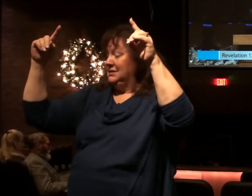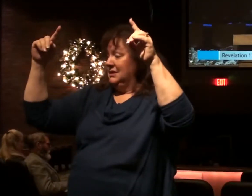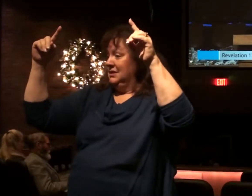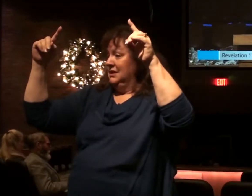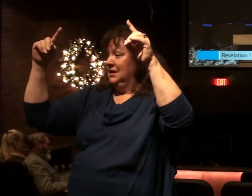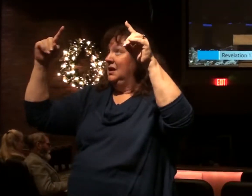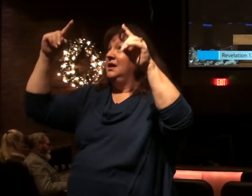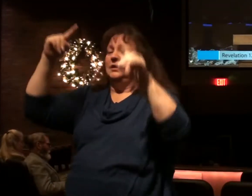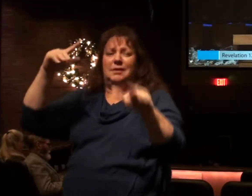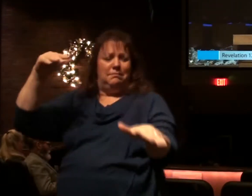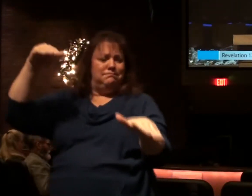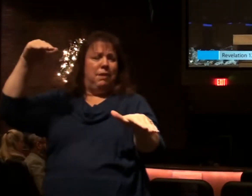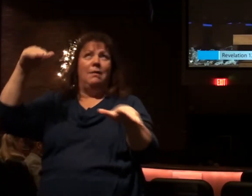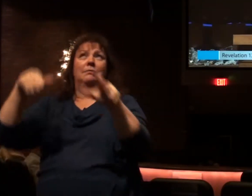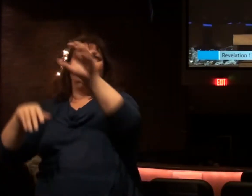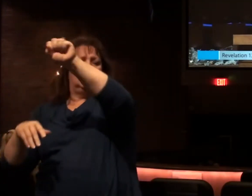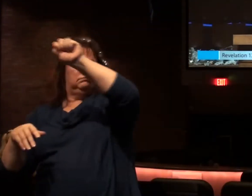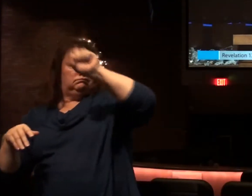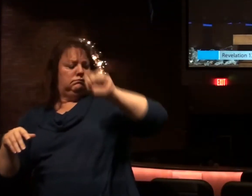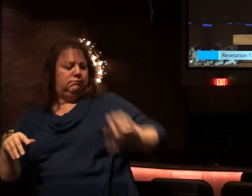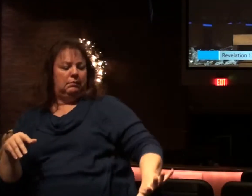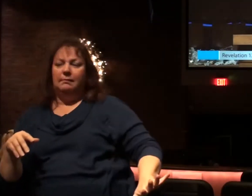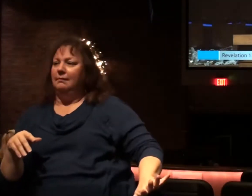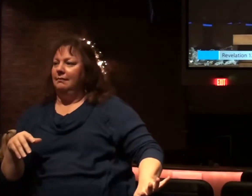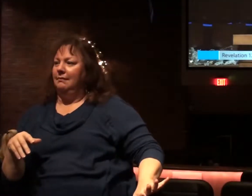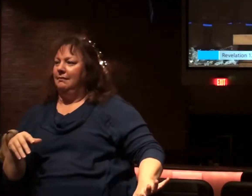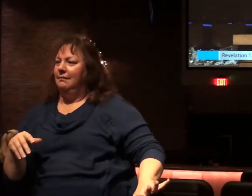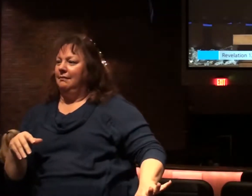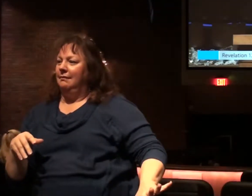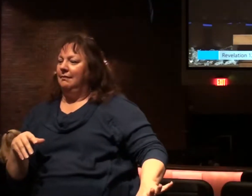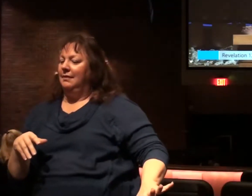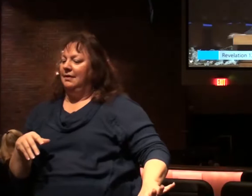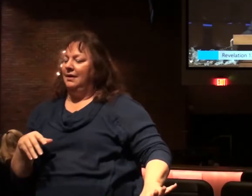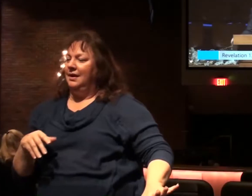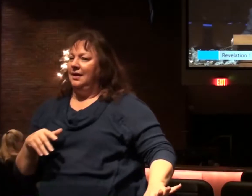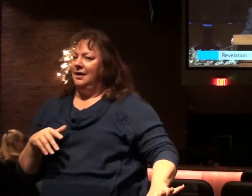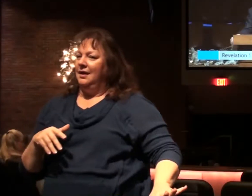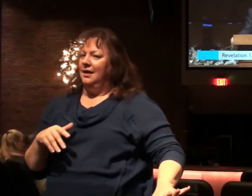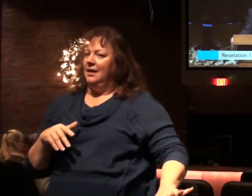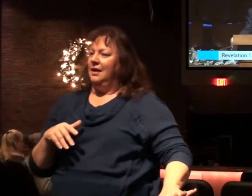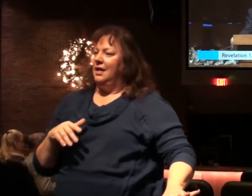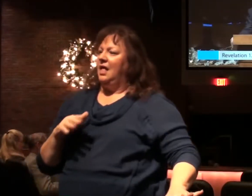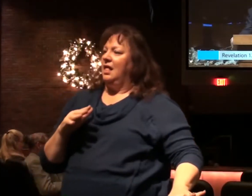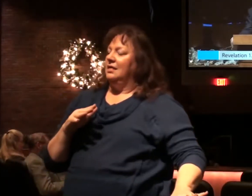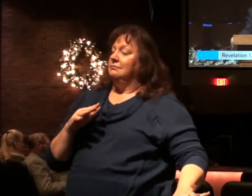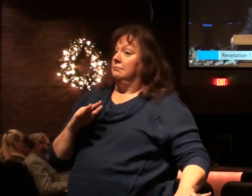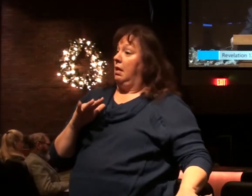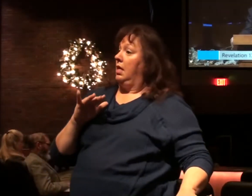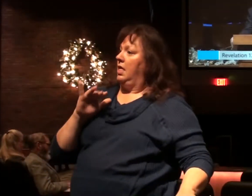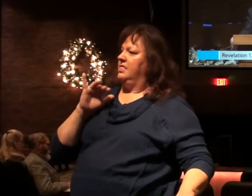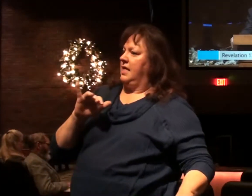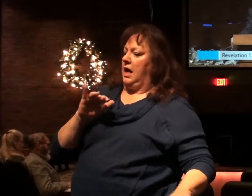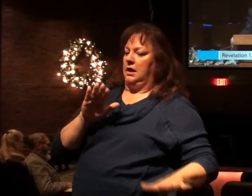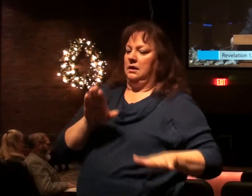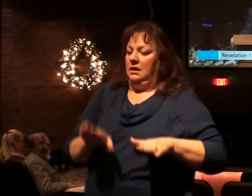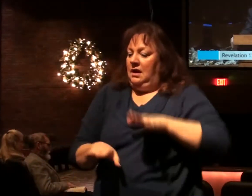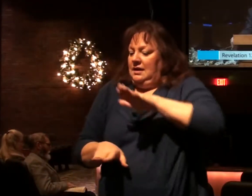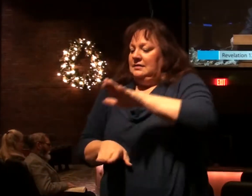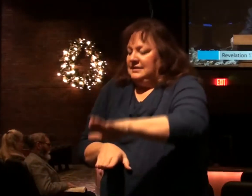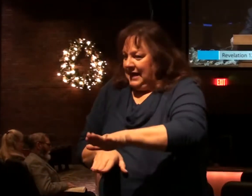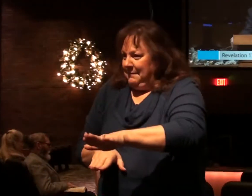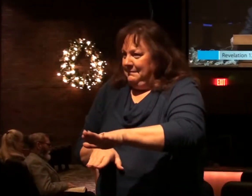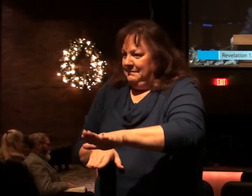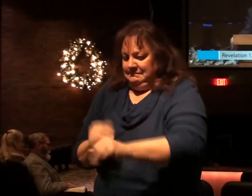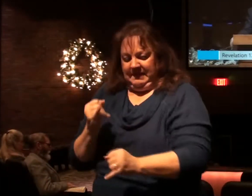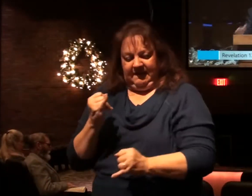defeated and removed from heaven. that is the step in his